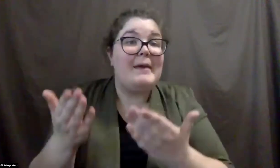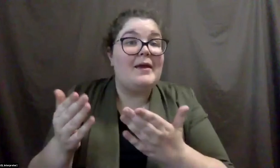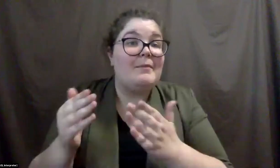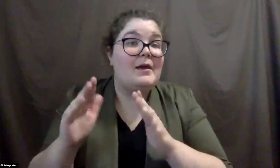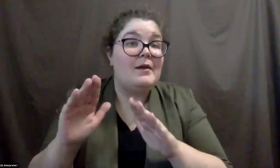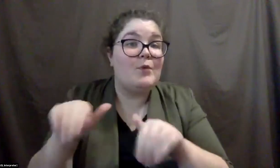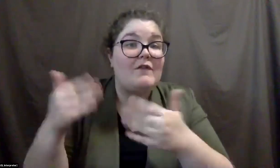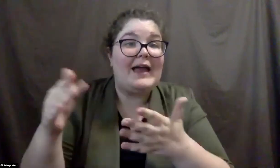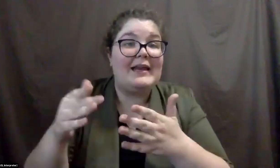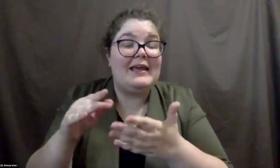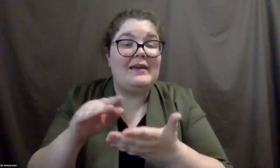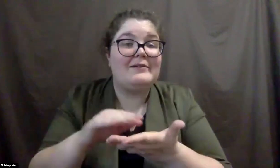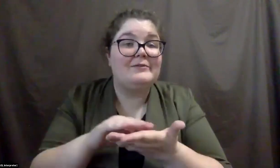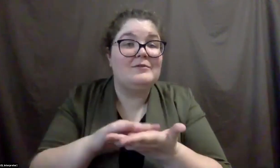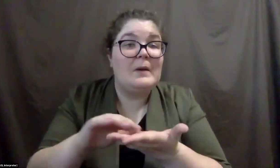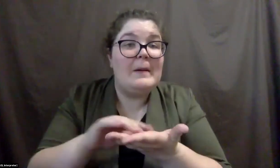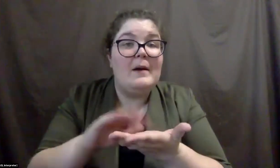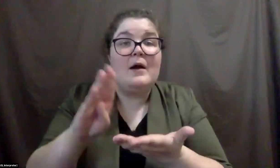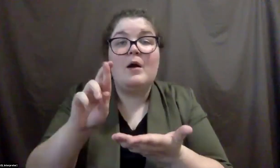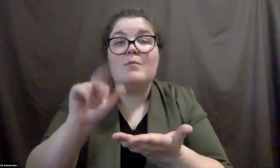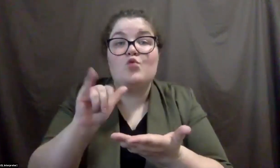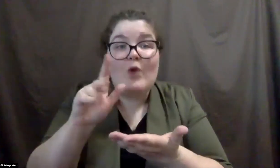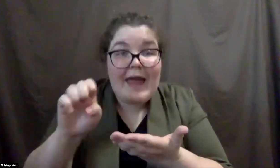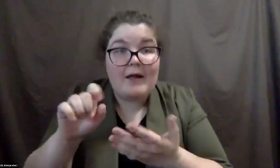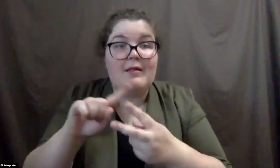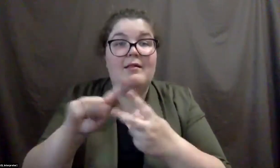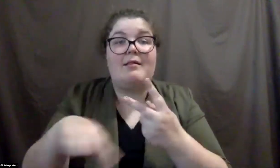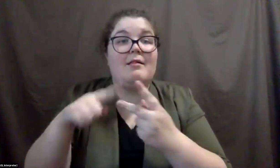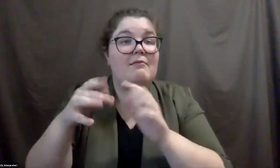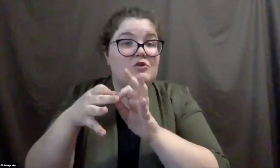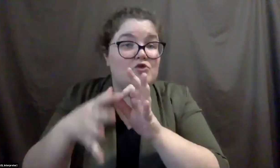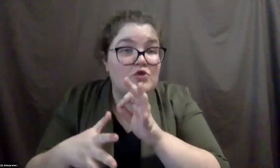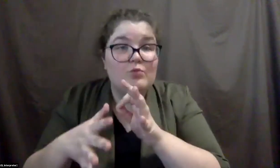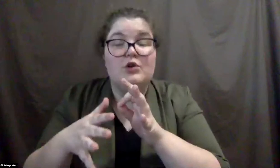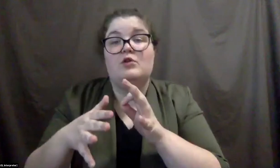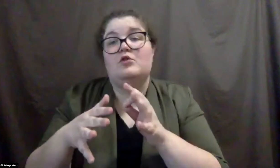braille or providing, um, an ASL interpreter or, um,